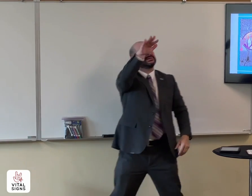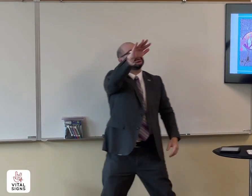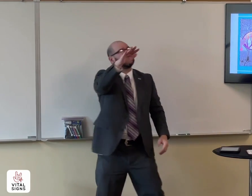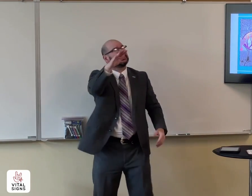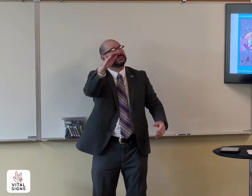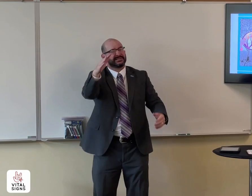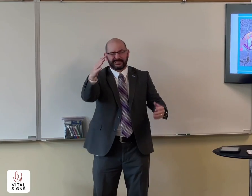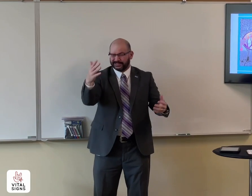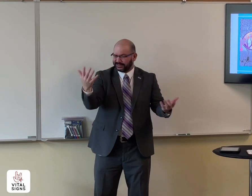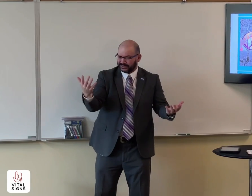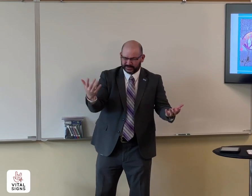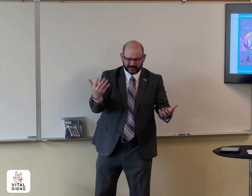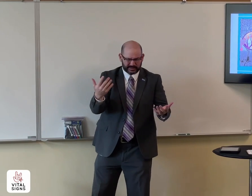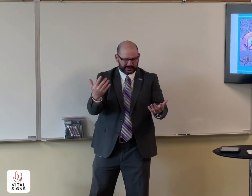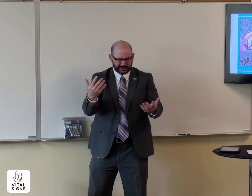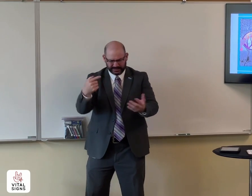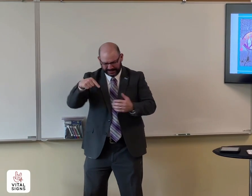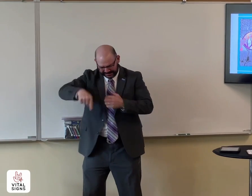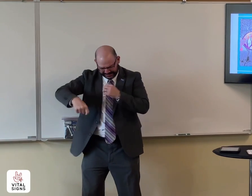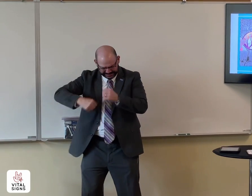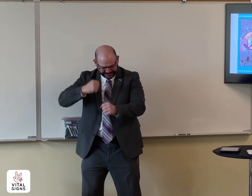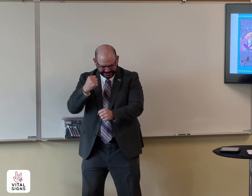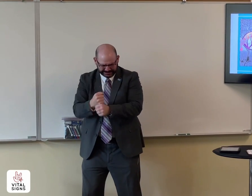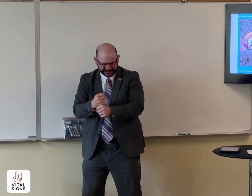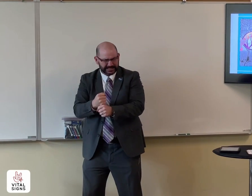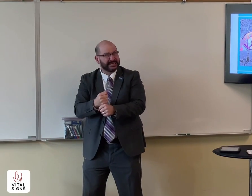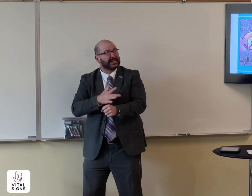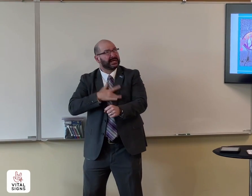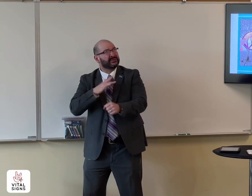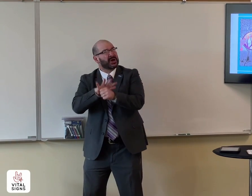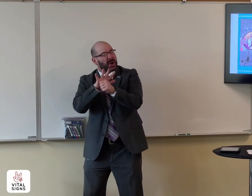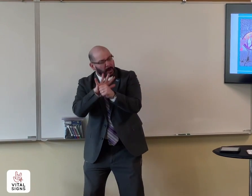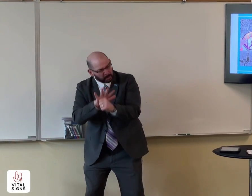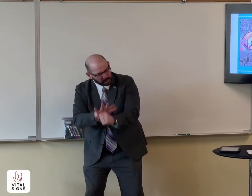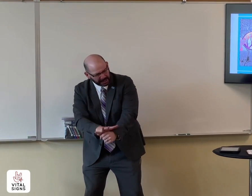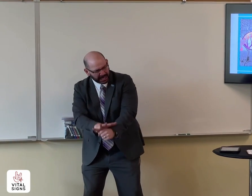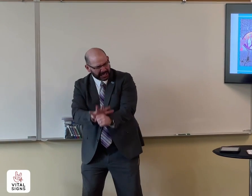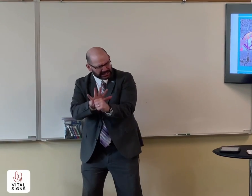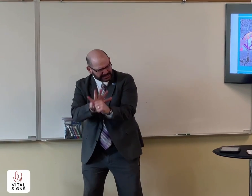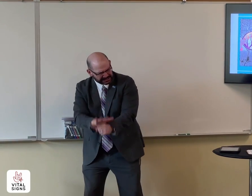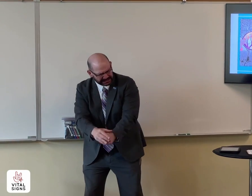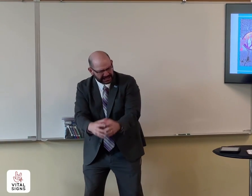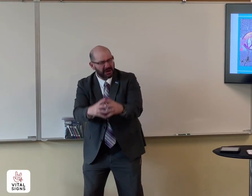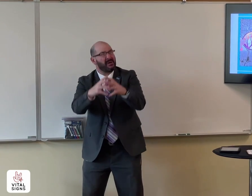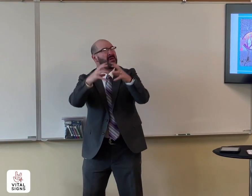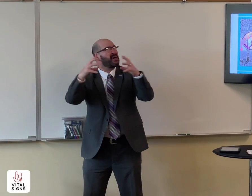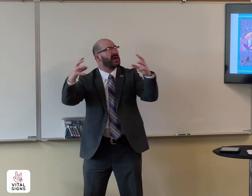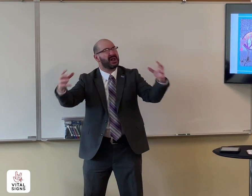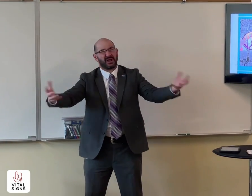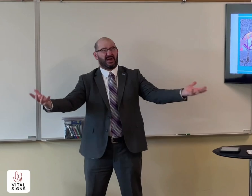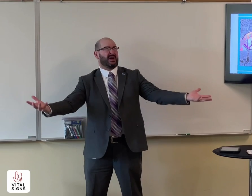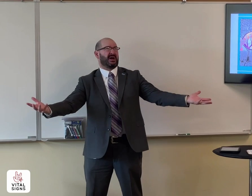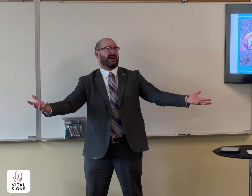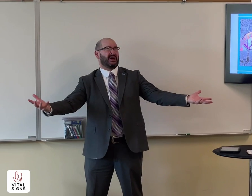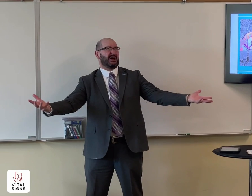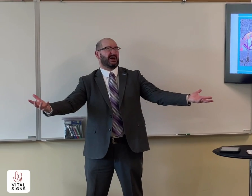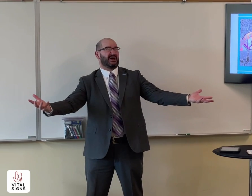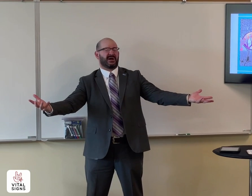Yeah, God, this year, I've been under so much pressure.